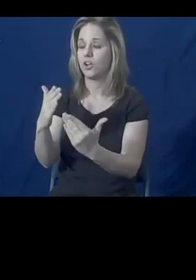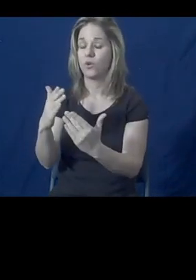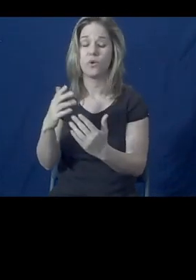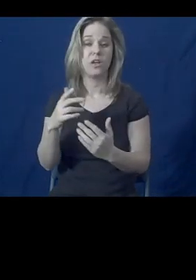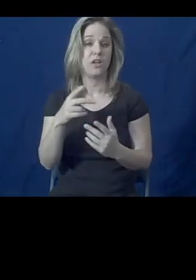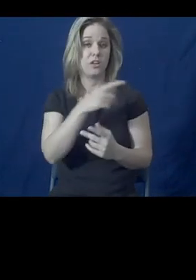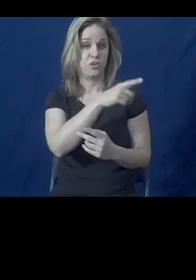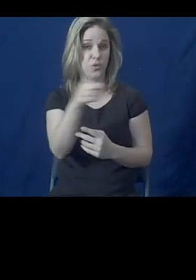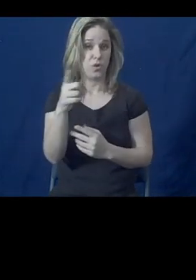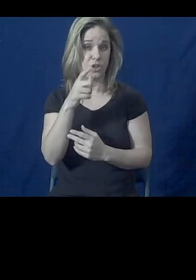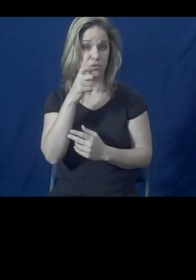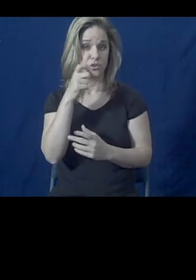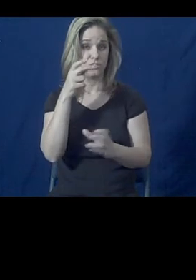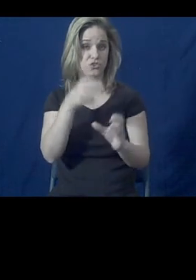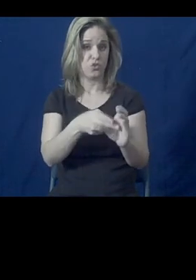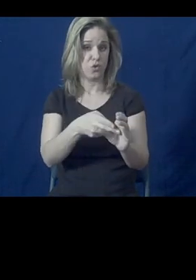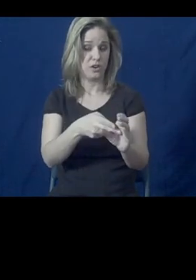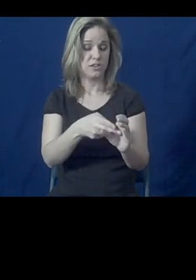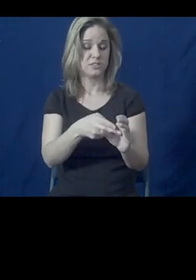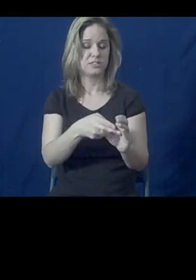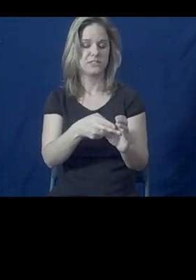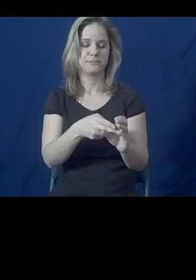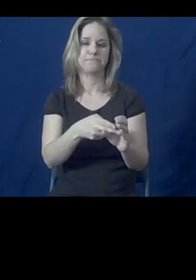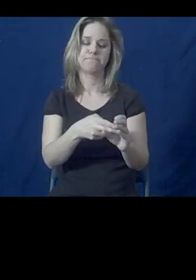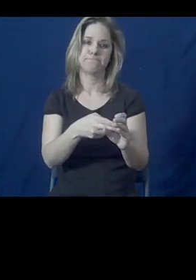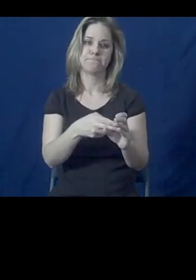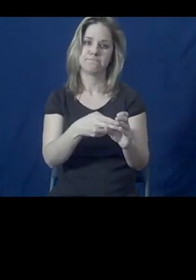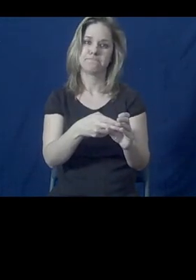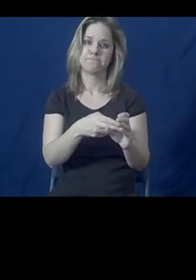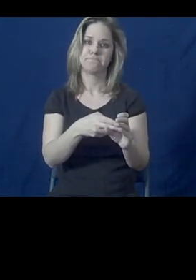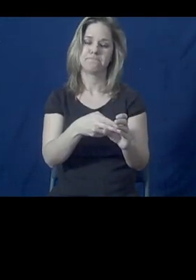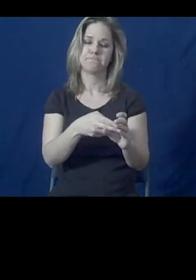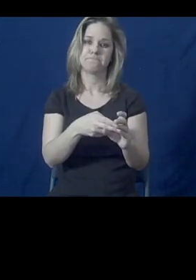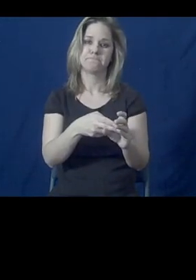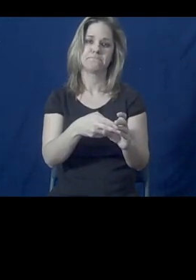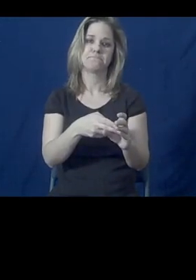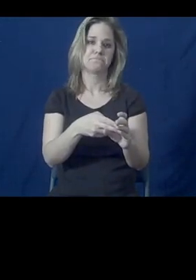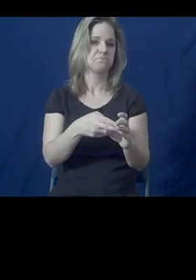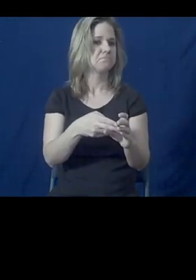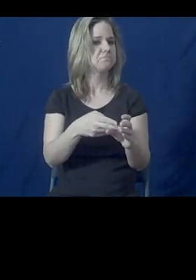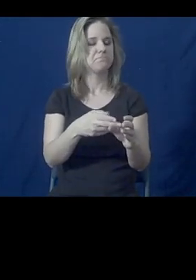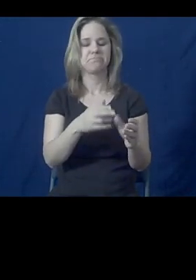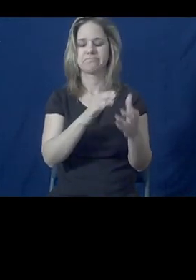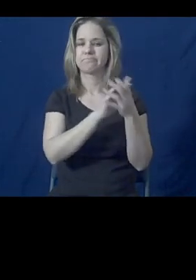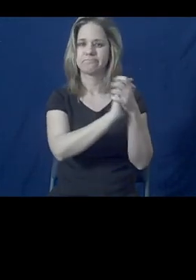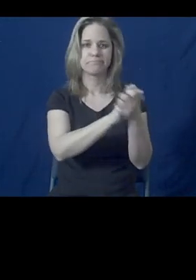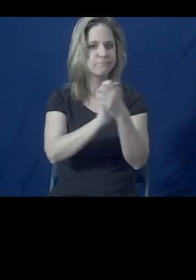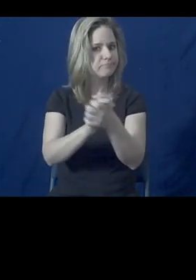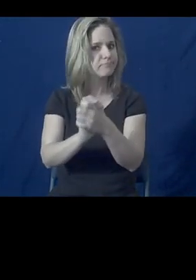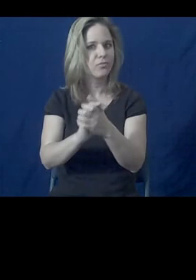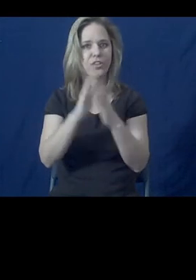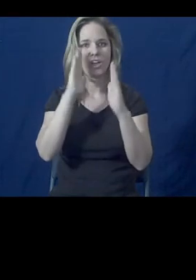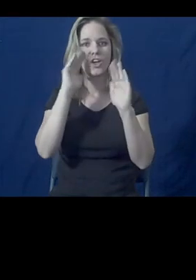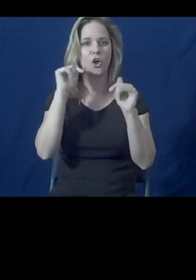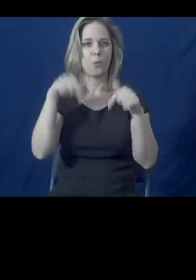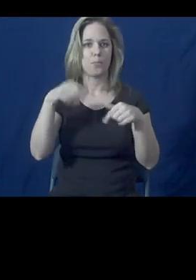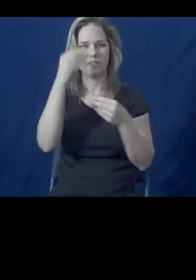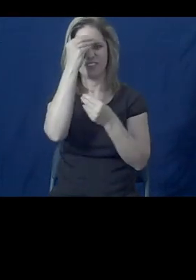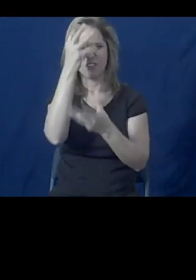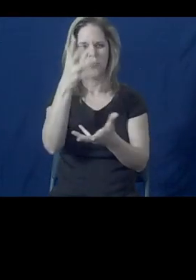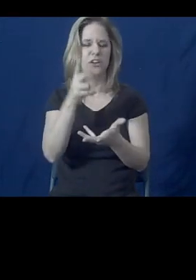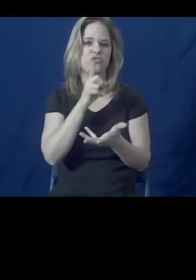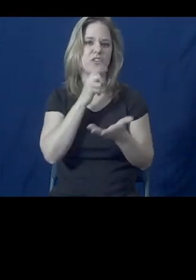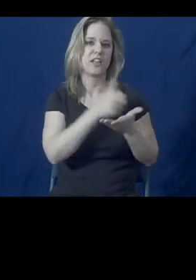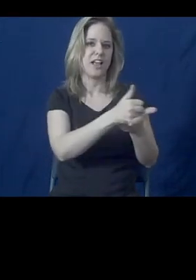I want to wish you all the best, and I hope that this information helps you in some way.